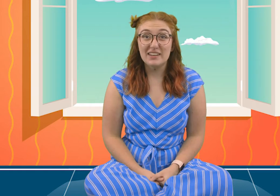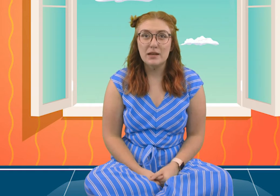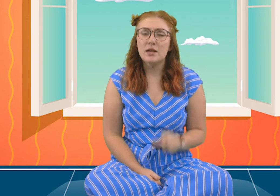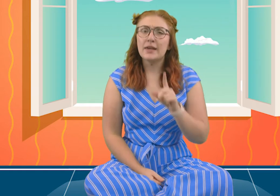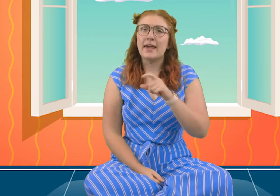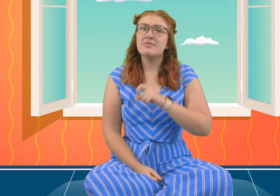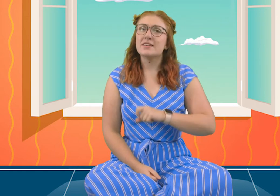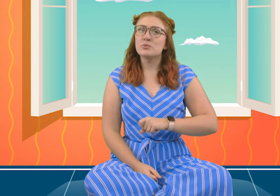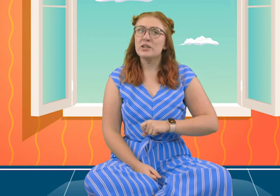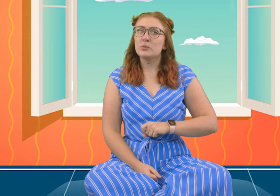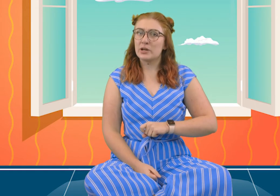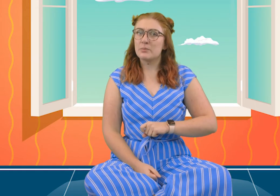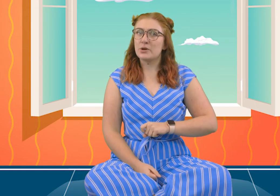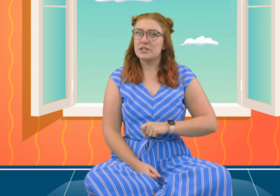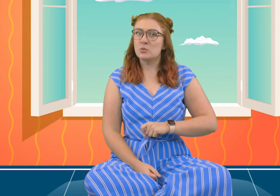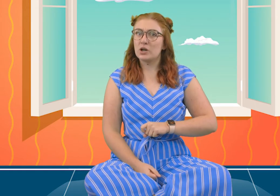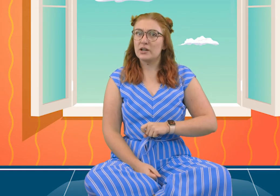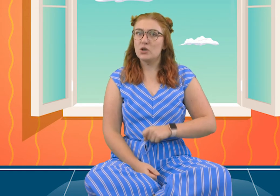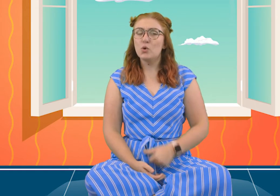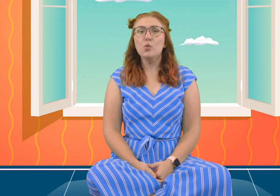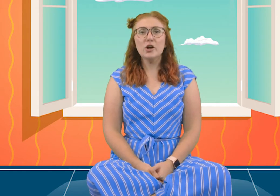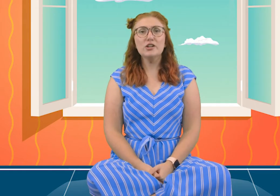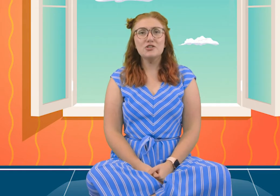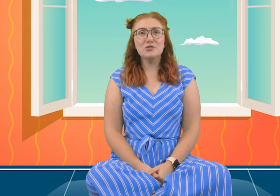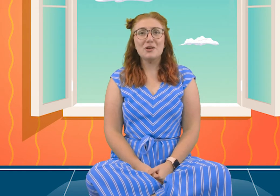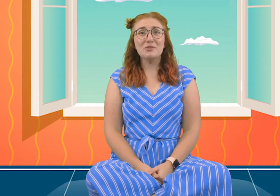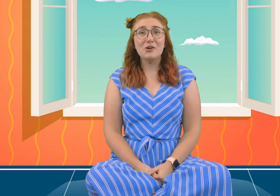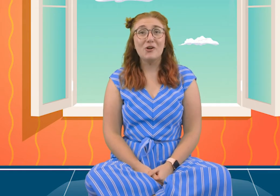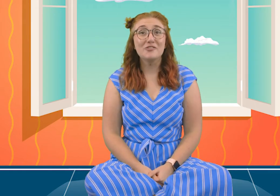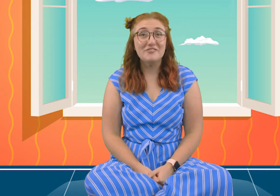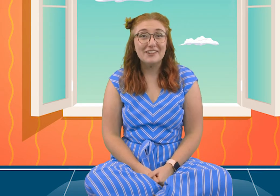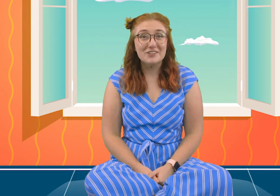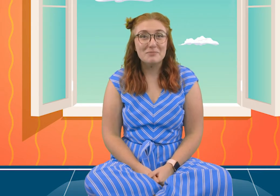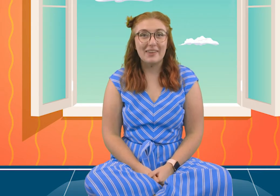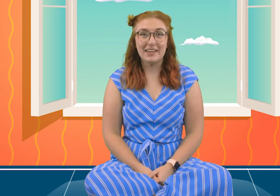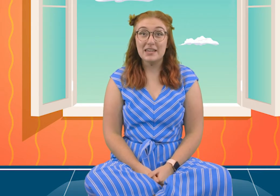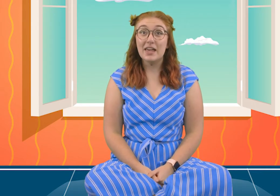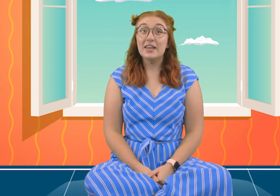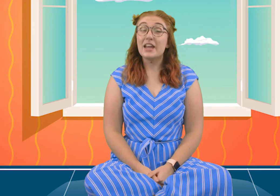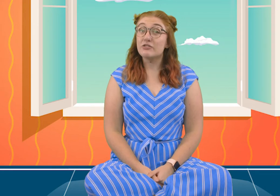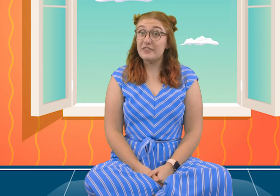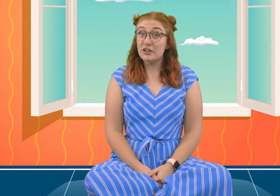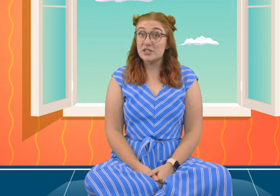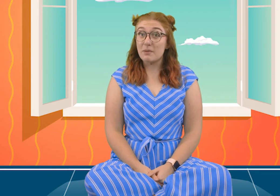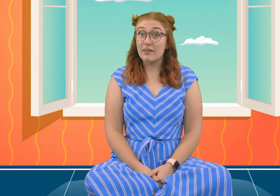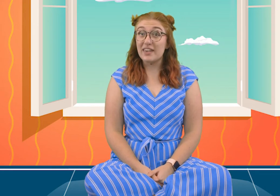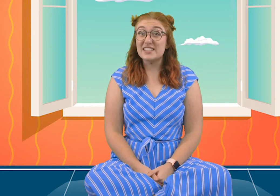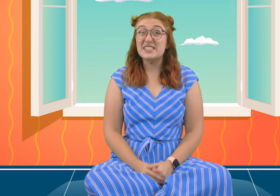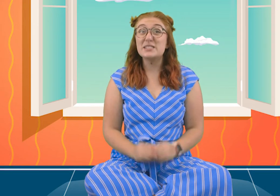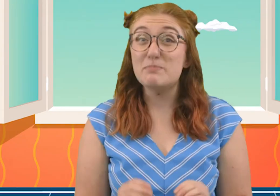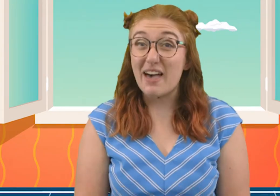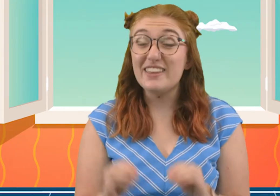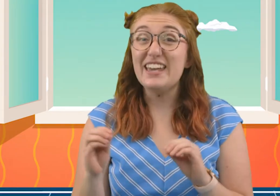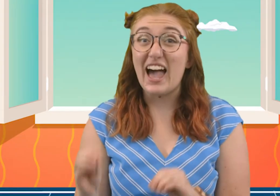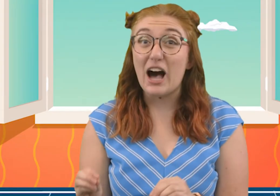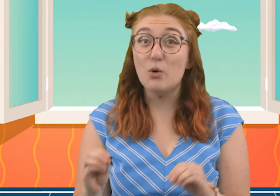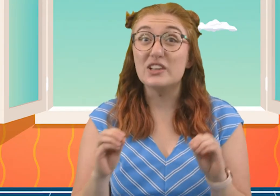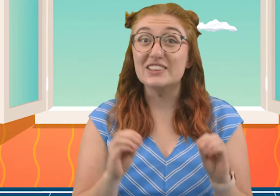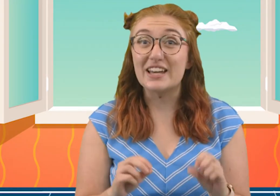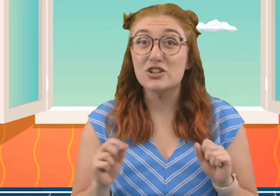and this week we're going to put it to work. We're going to do something called fingerspelling. Now, fingerspelling is spelling out the letters